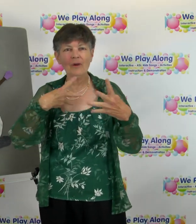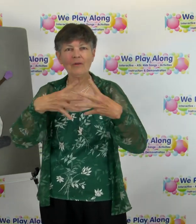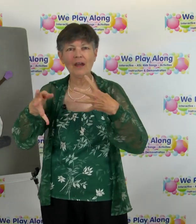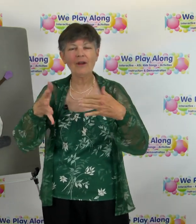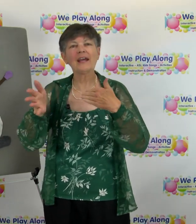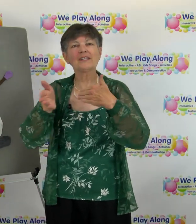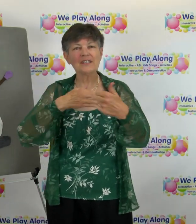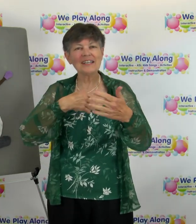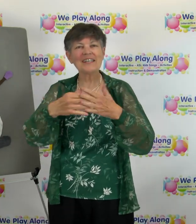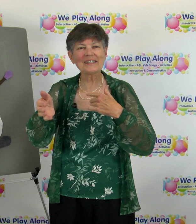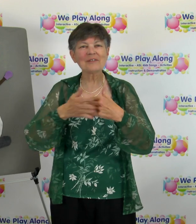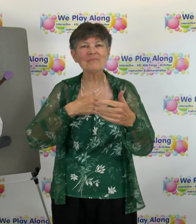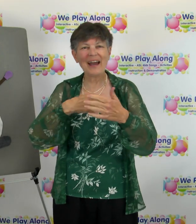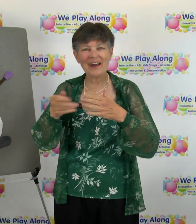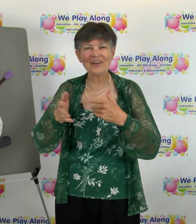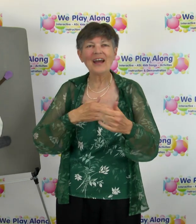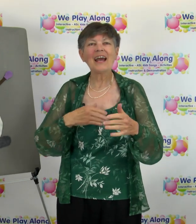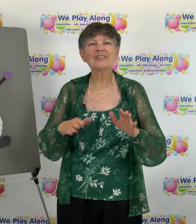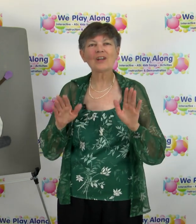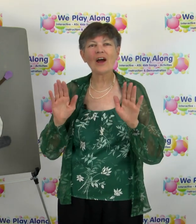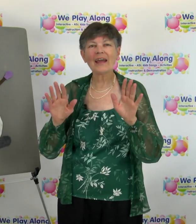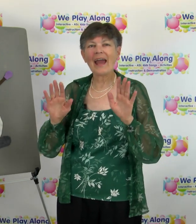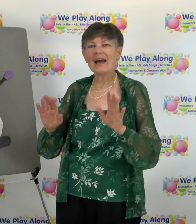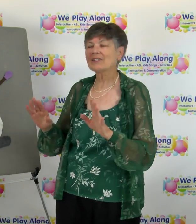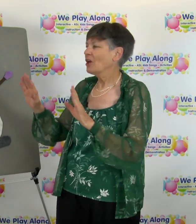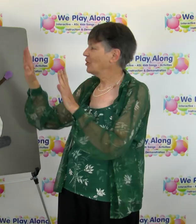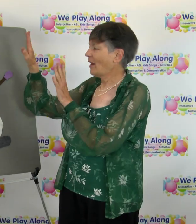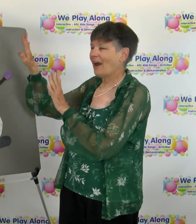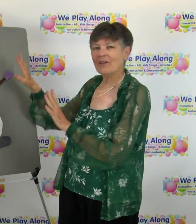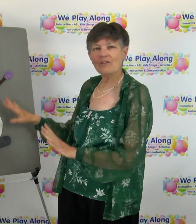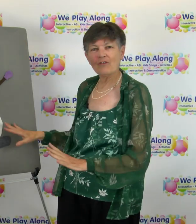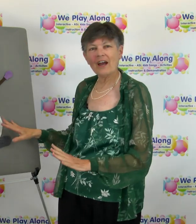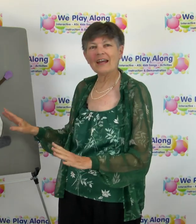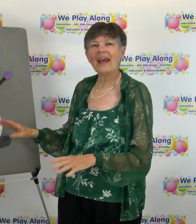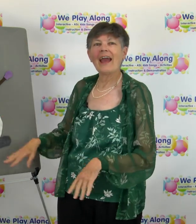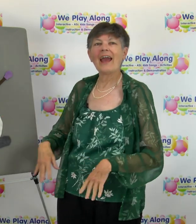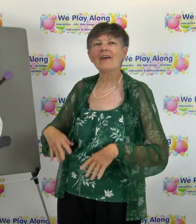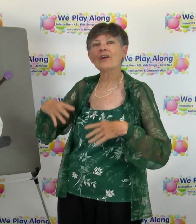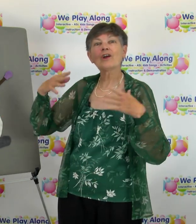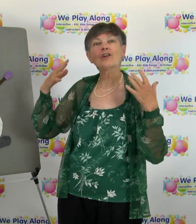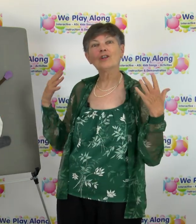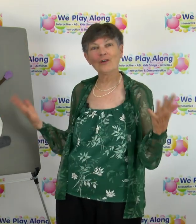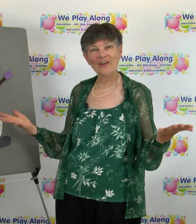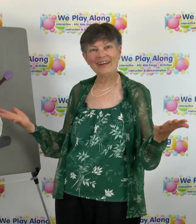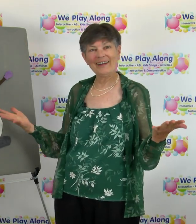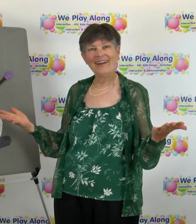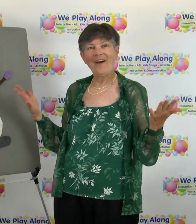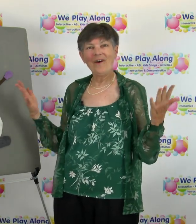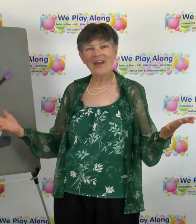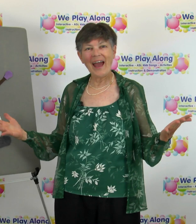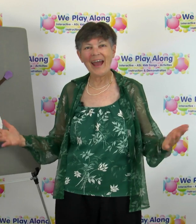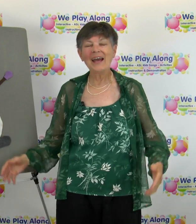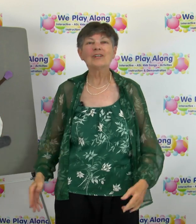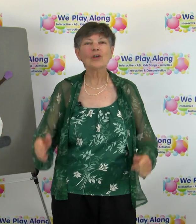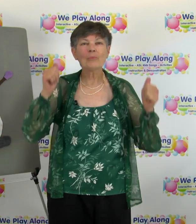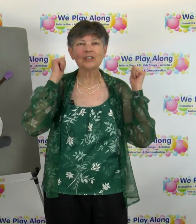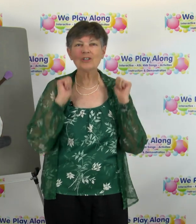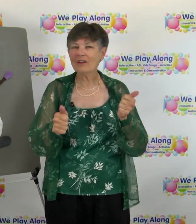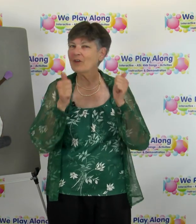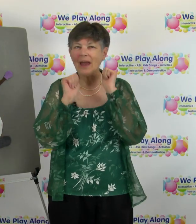gray, gray, gray It doesn't matter As long as you're having fun and they're learning Okay, so be sure If you